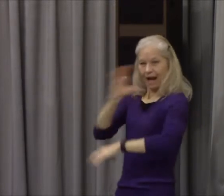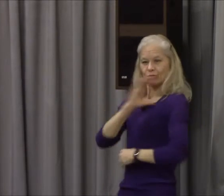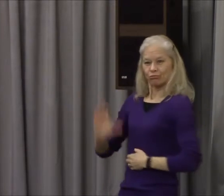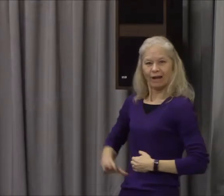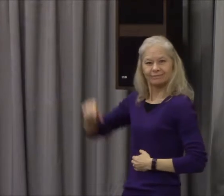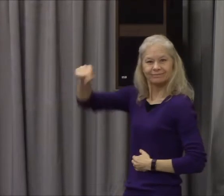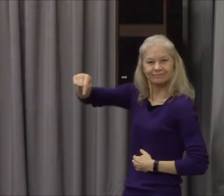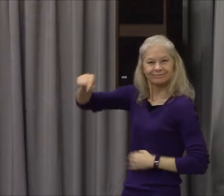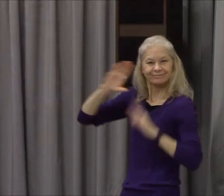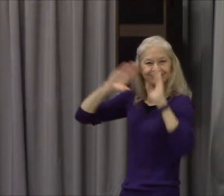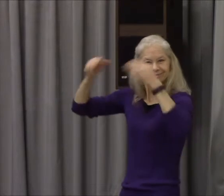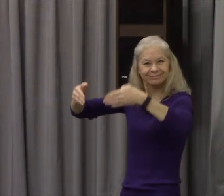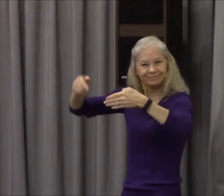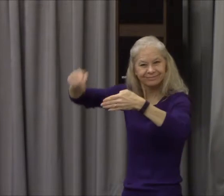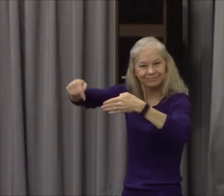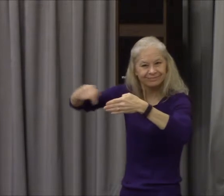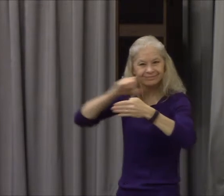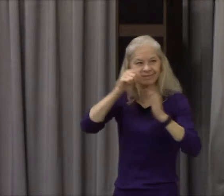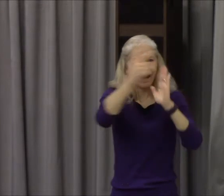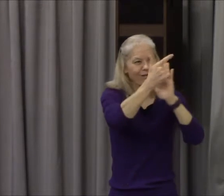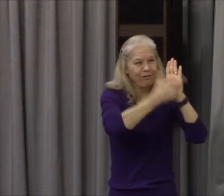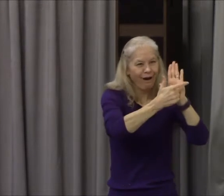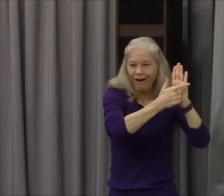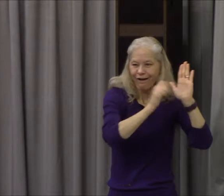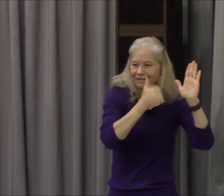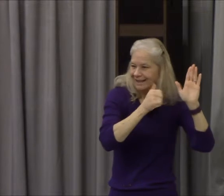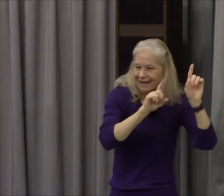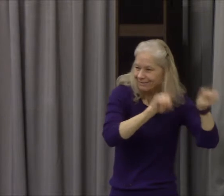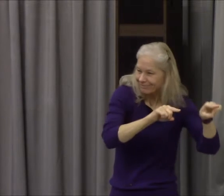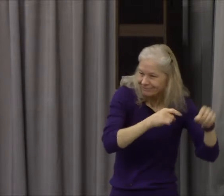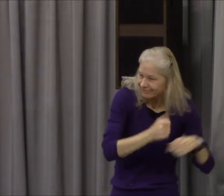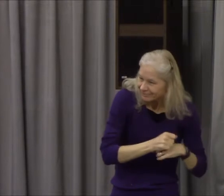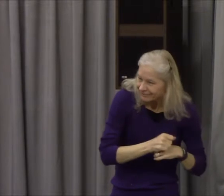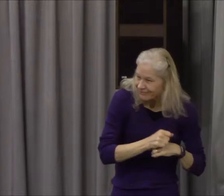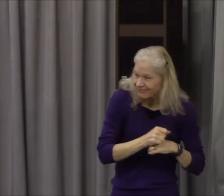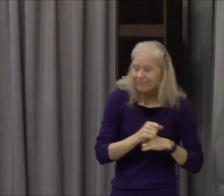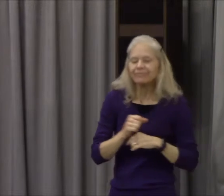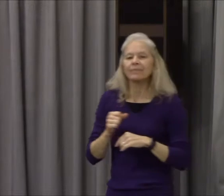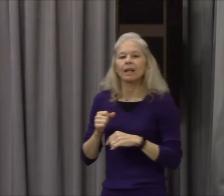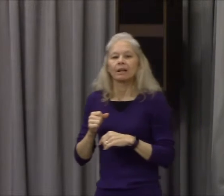many that saw him alive after Moses again were still alive.